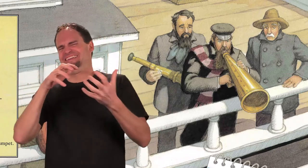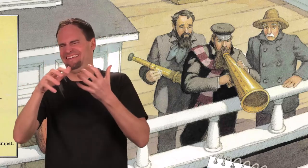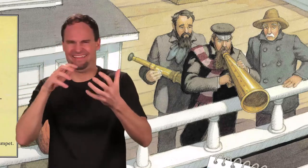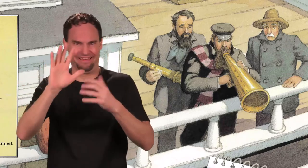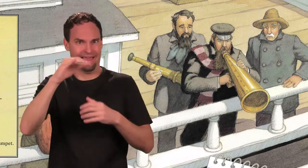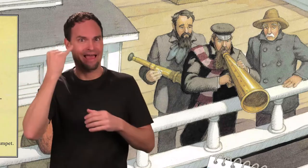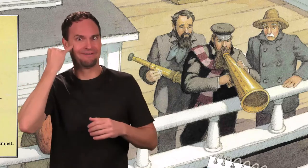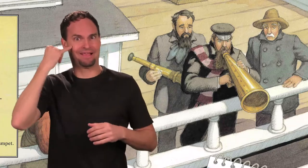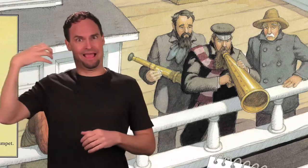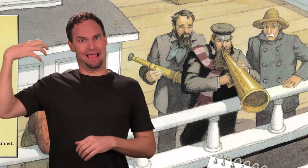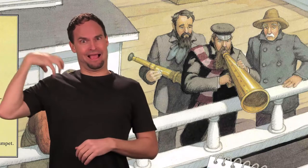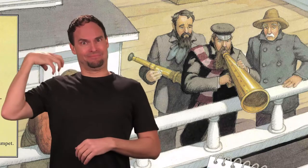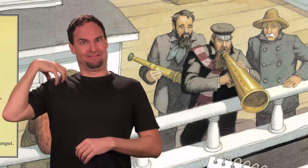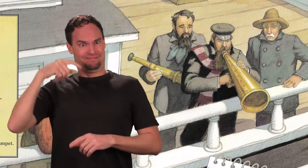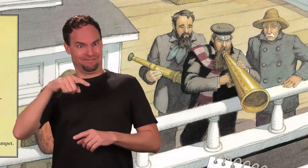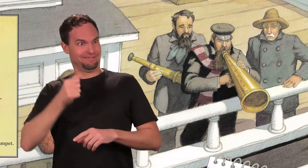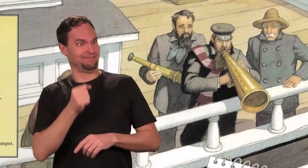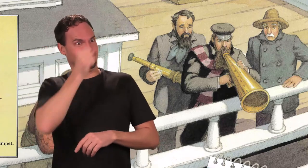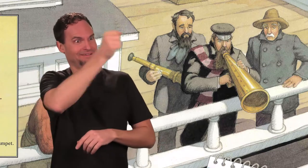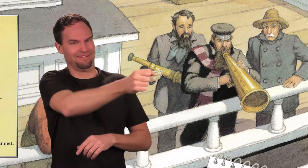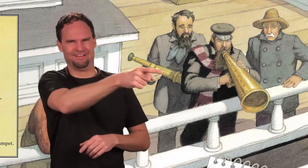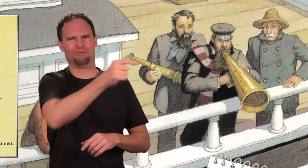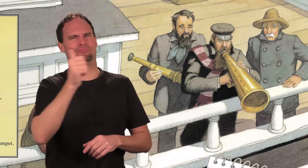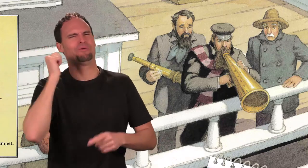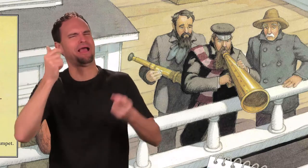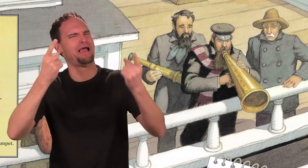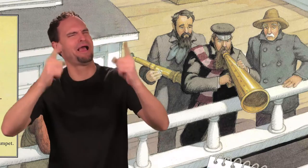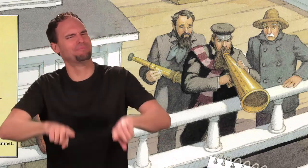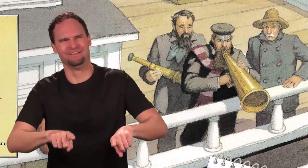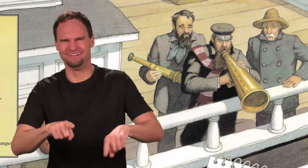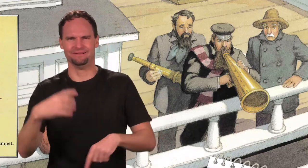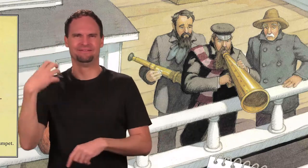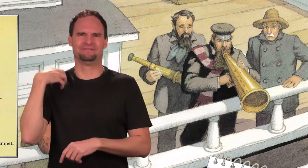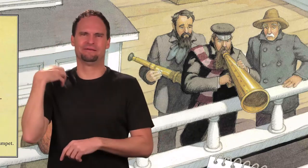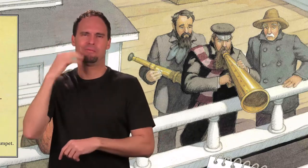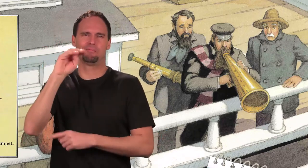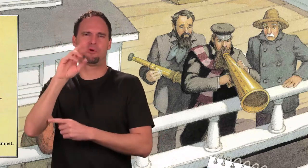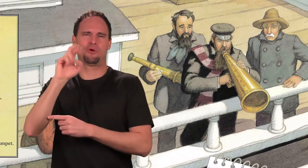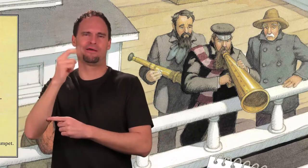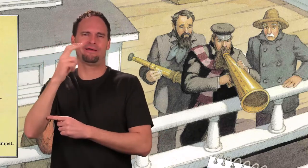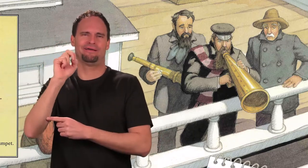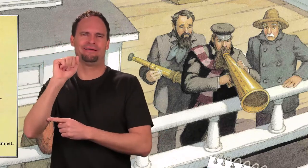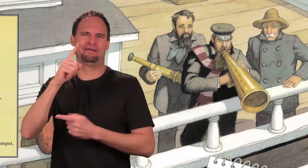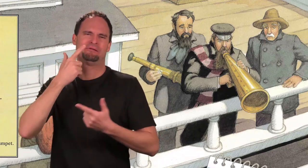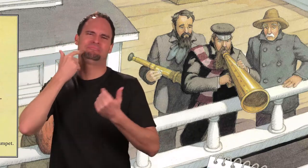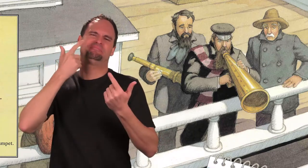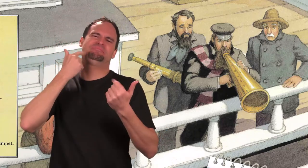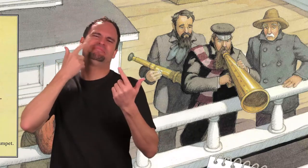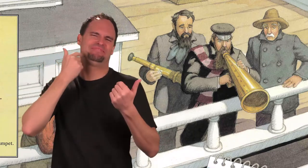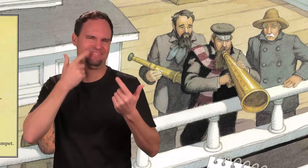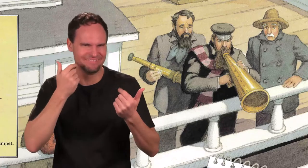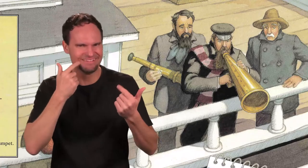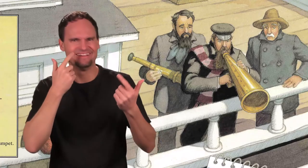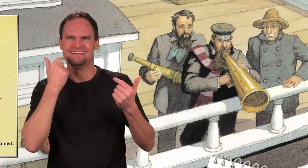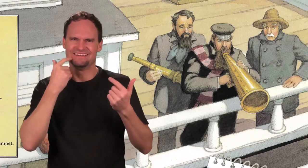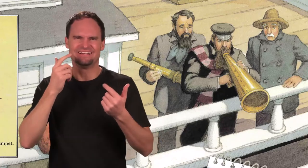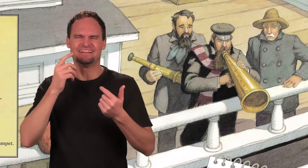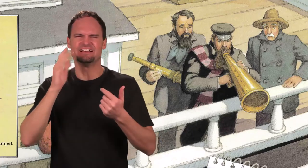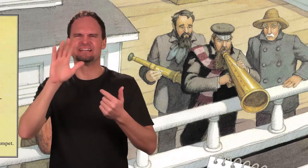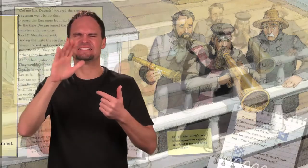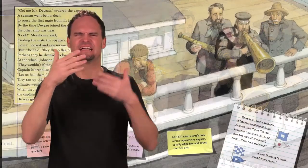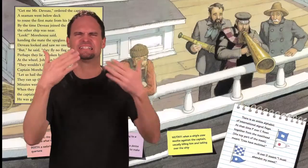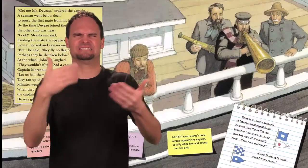At the wheel, Johnson laughed. They wouldn't if they had a captain like ours. Captain Morehouse laughed too, then said,